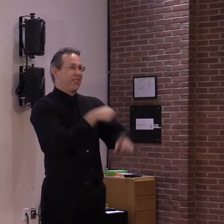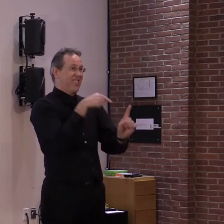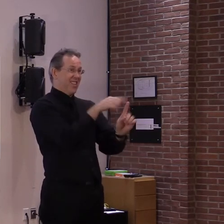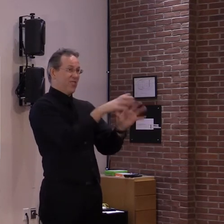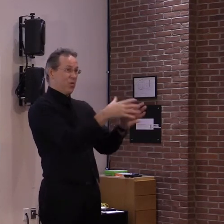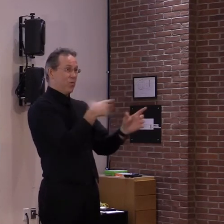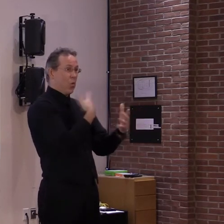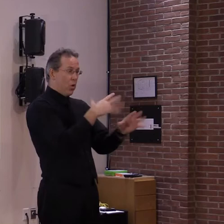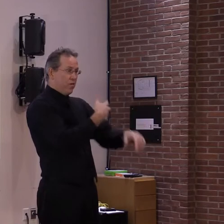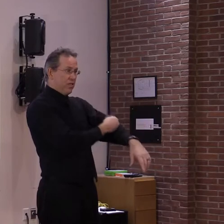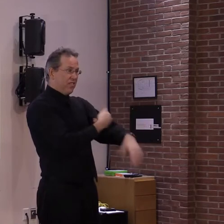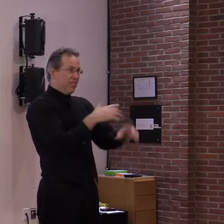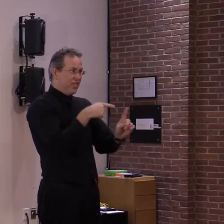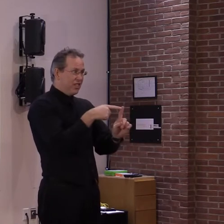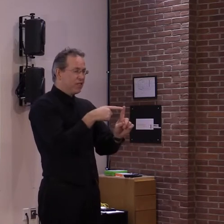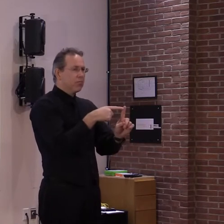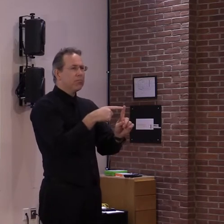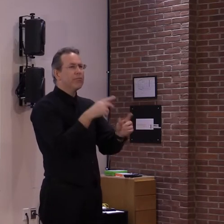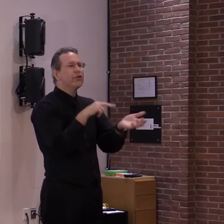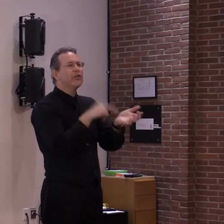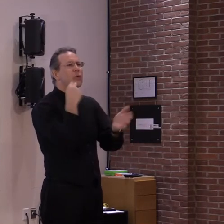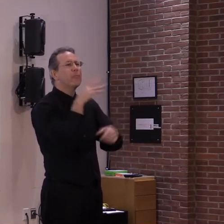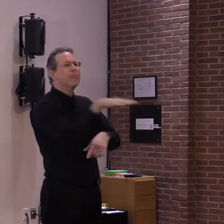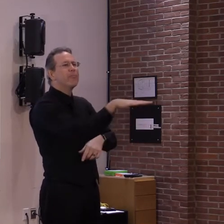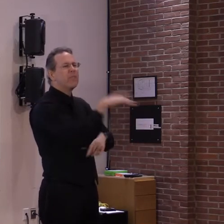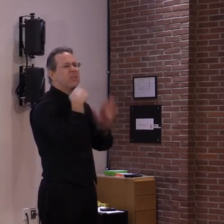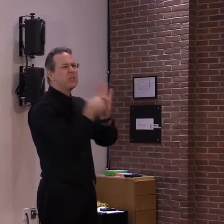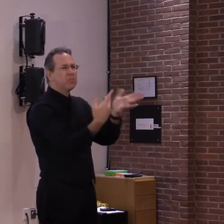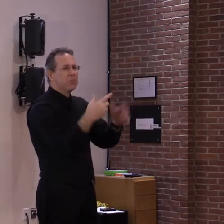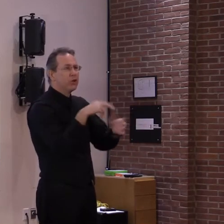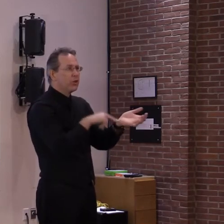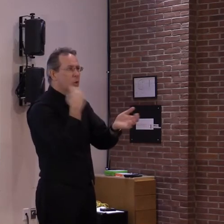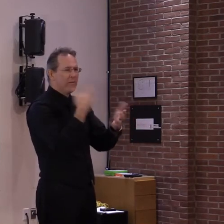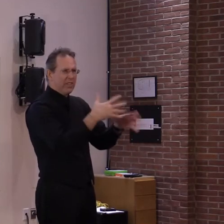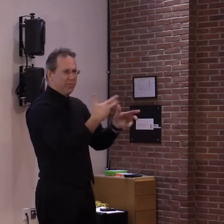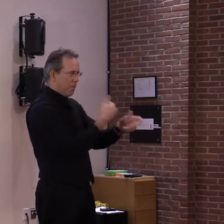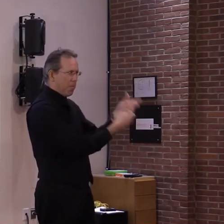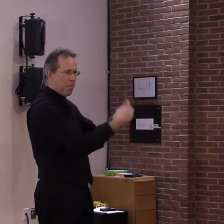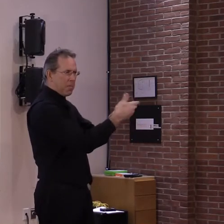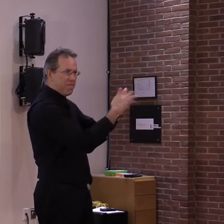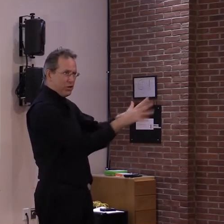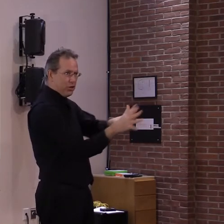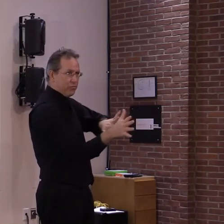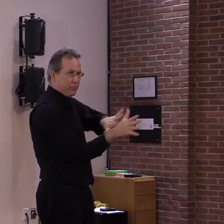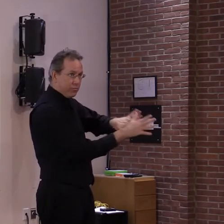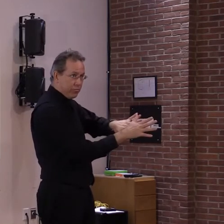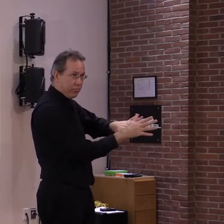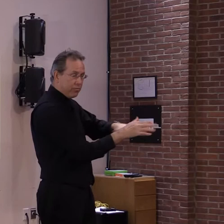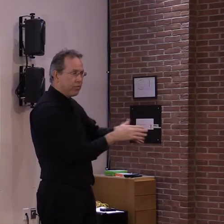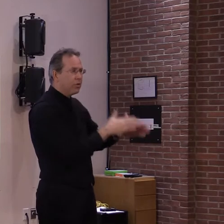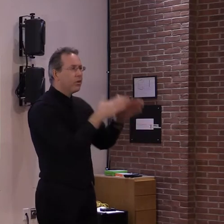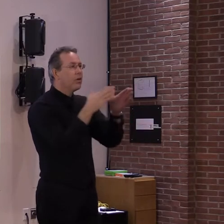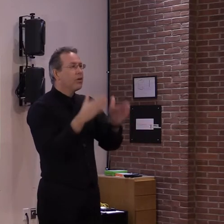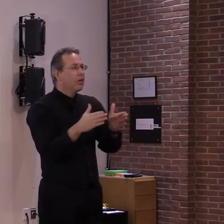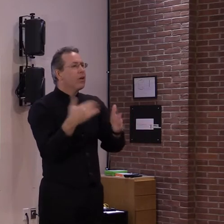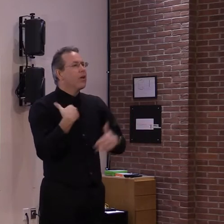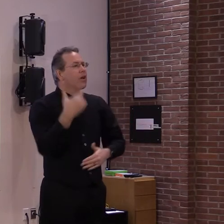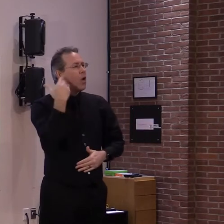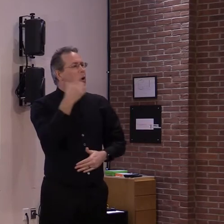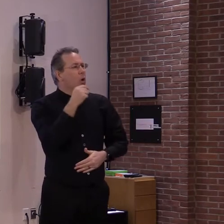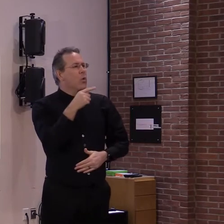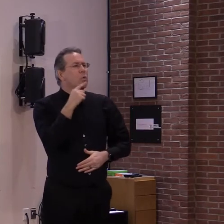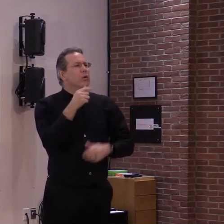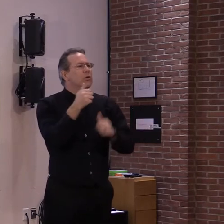will help speed up the process. Second of all, not everybody, although we're planning for everybody, but not everybody